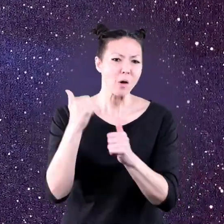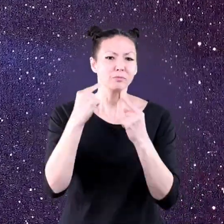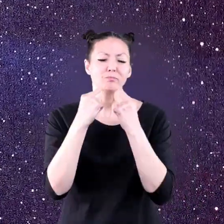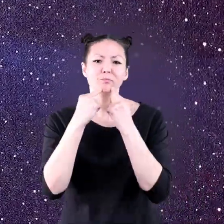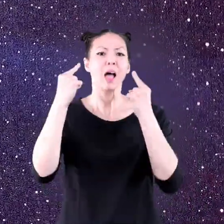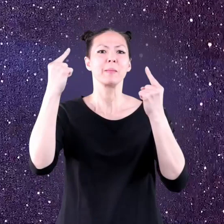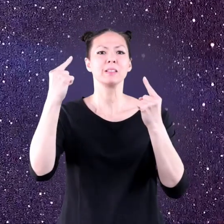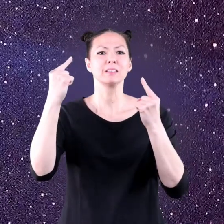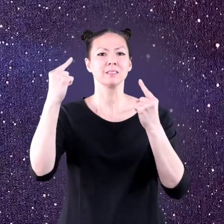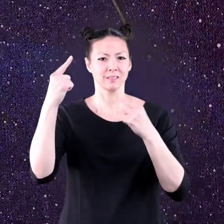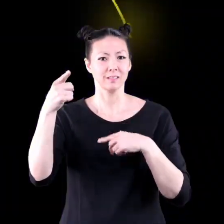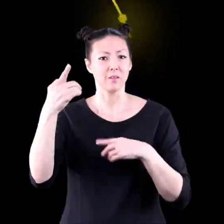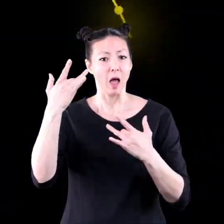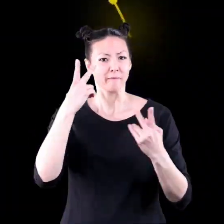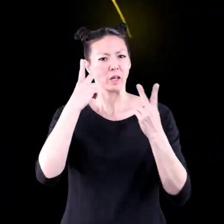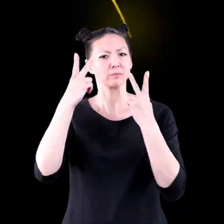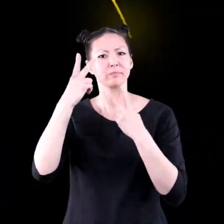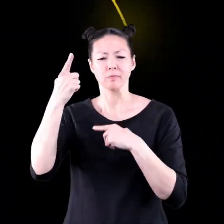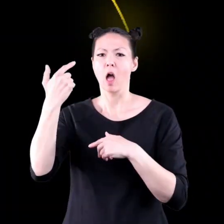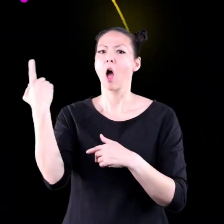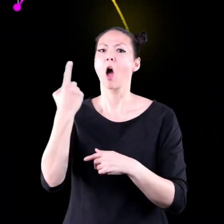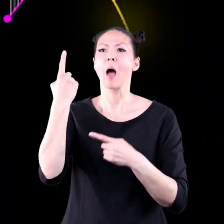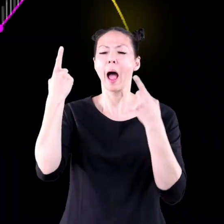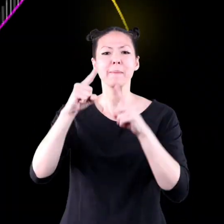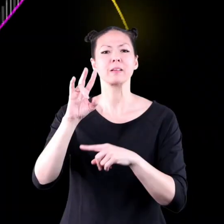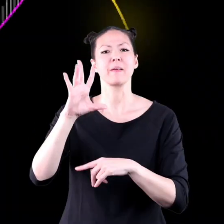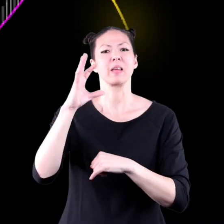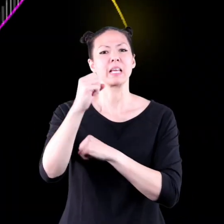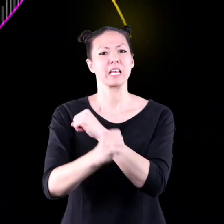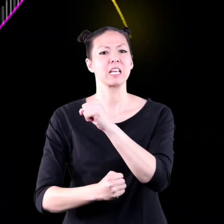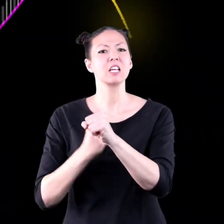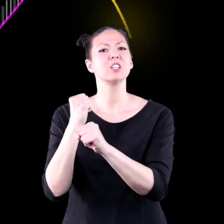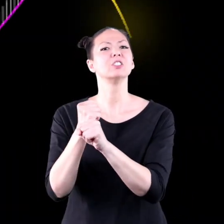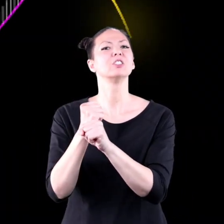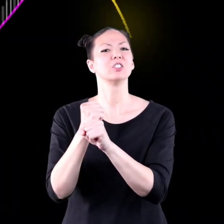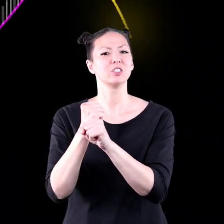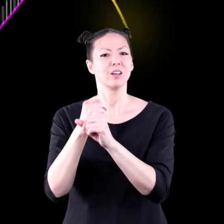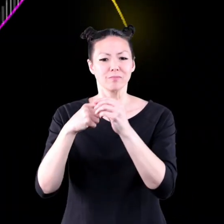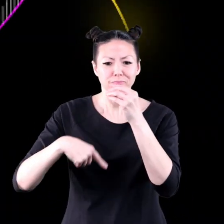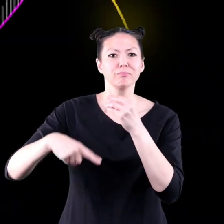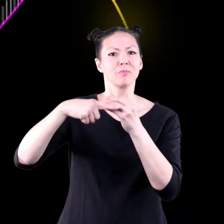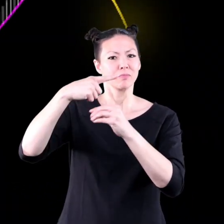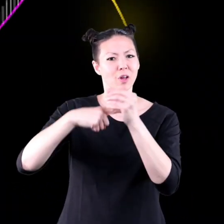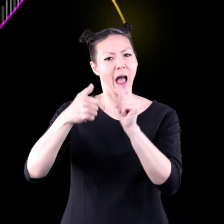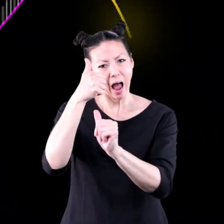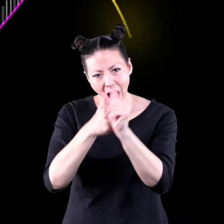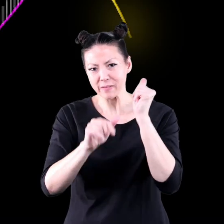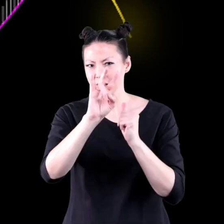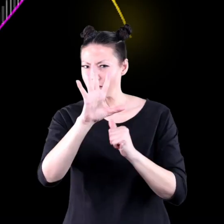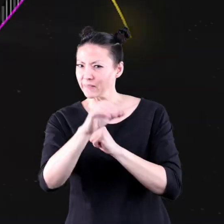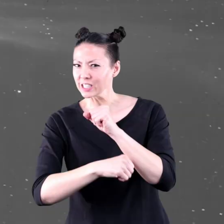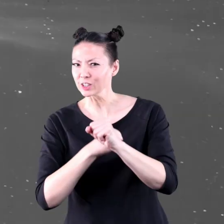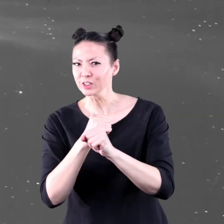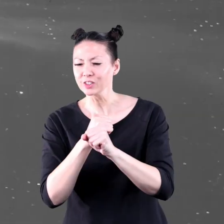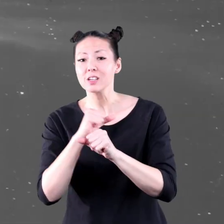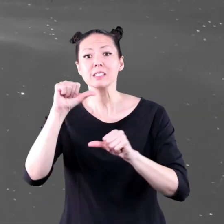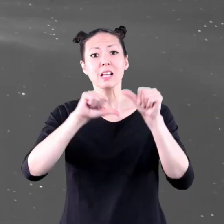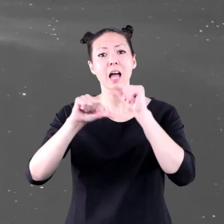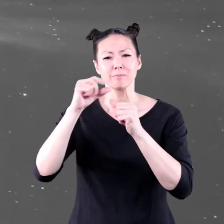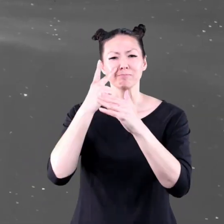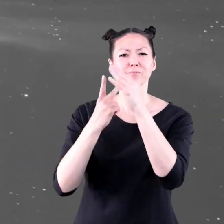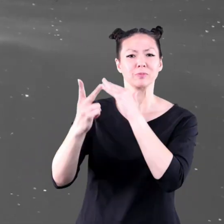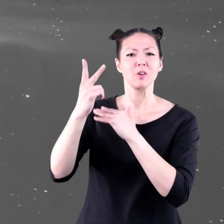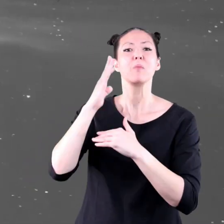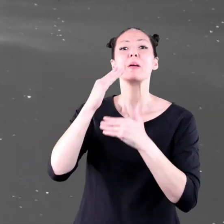comets. This comet is visible about once every 75 years. Scientists